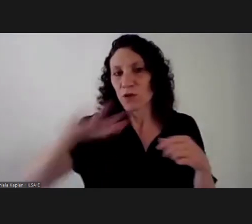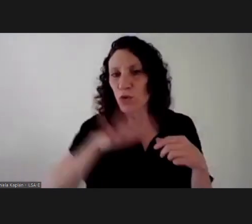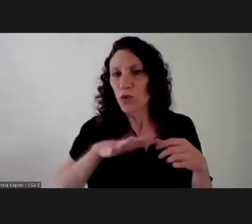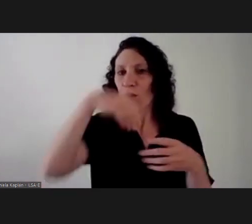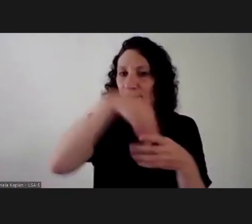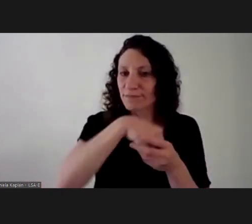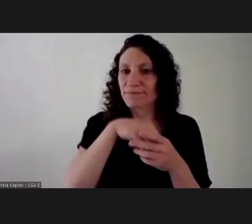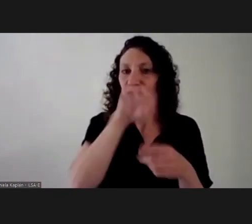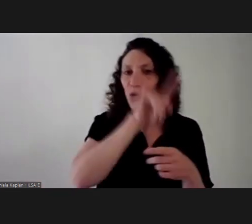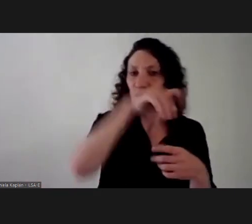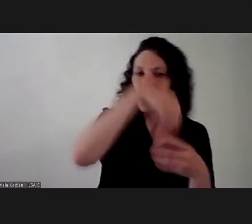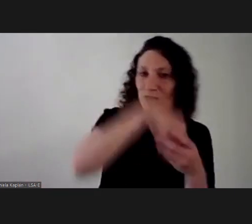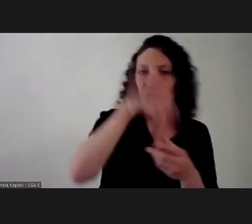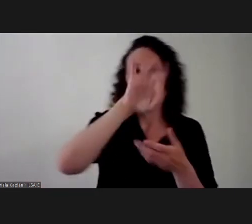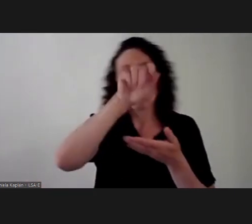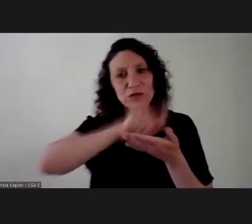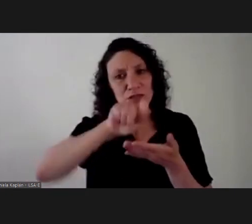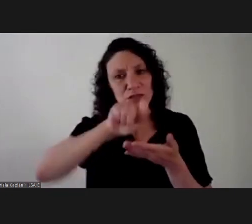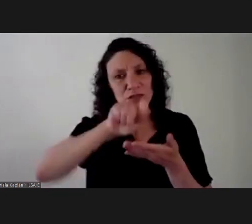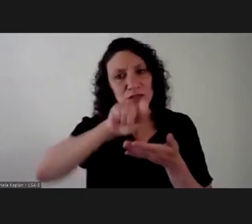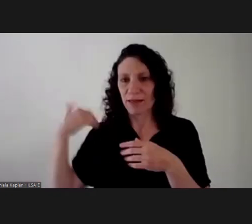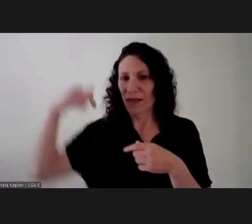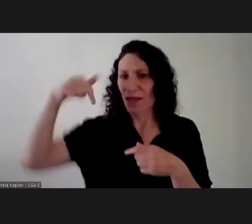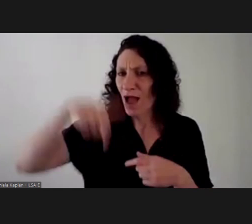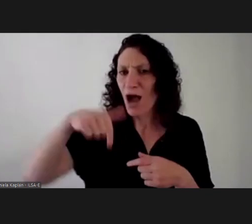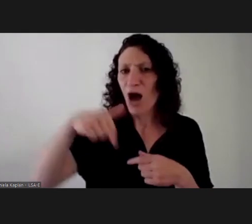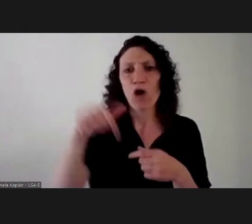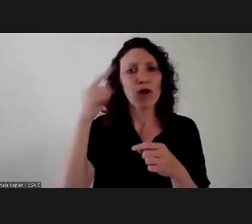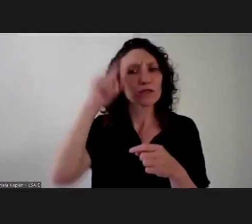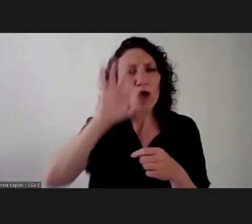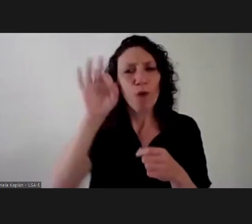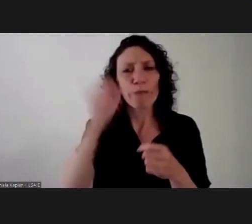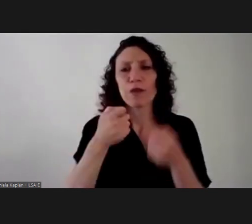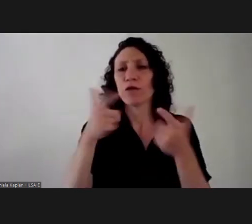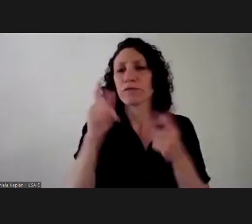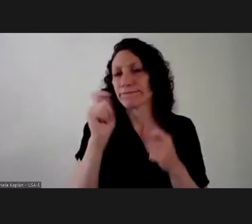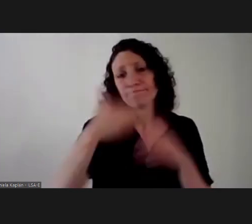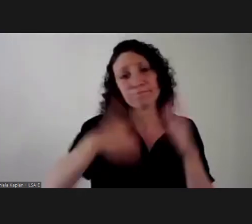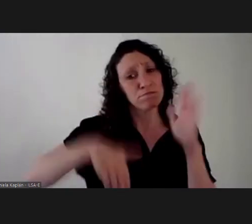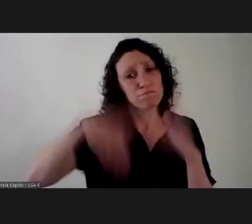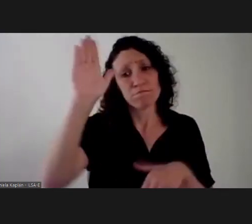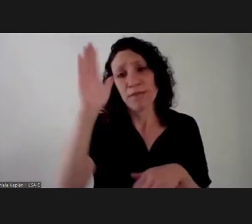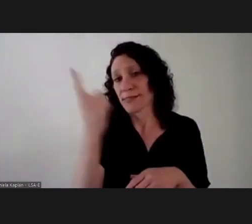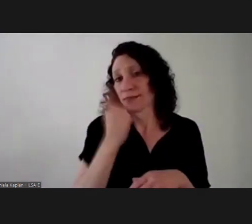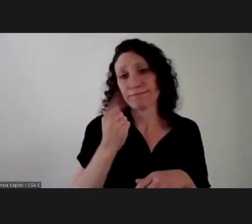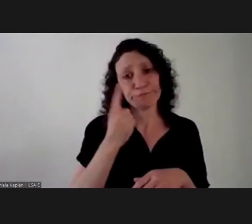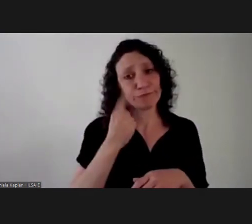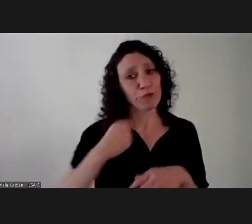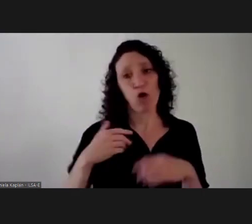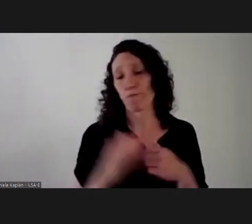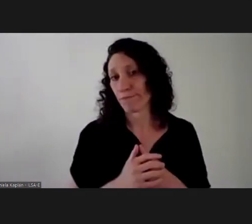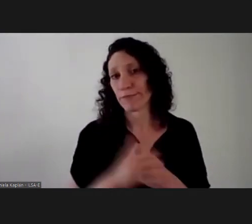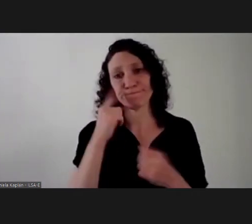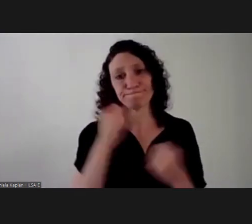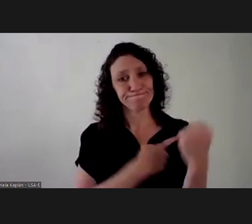In the past as in the present, criticism is a traditionally, it's an art that has been led